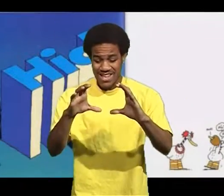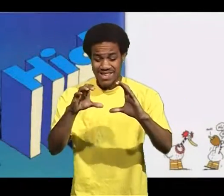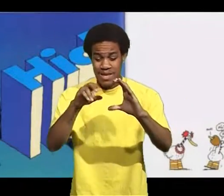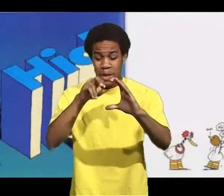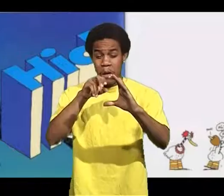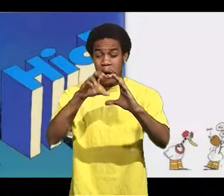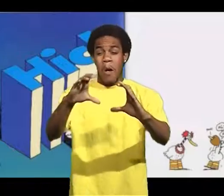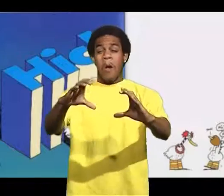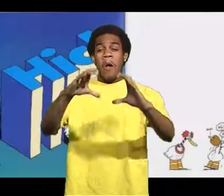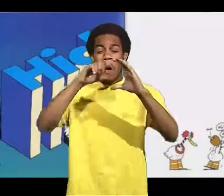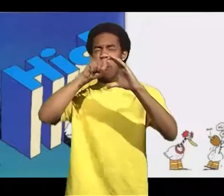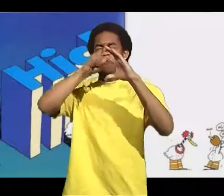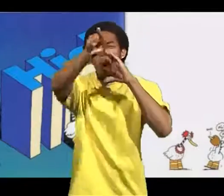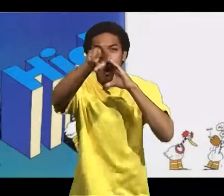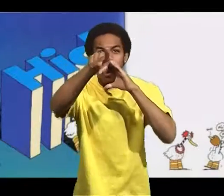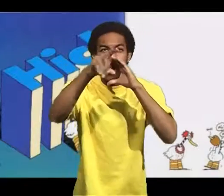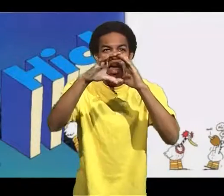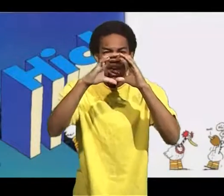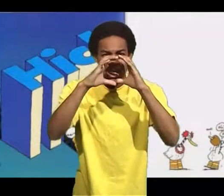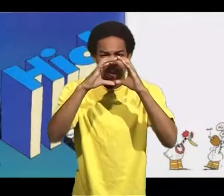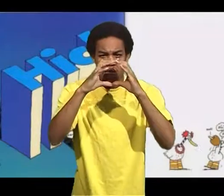He breathed in and out but his nose went through the end.